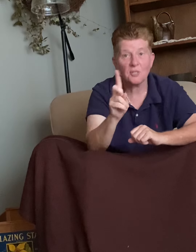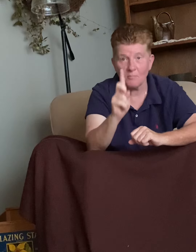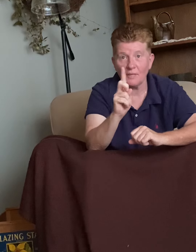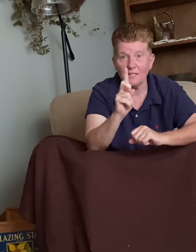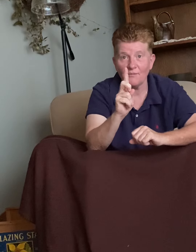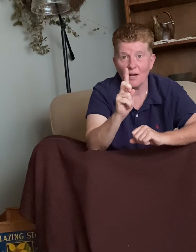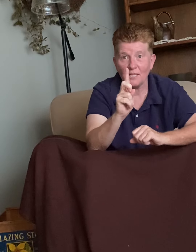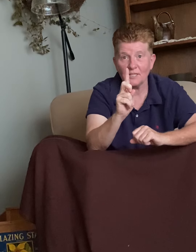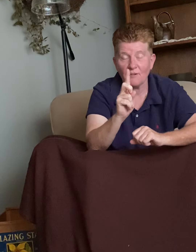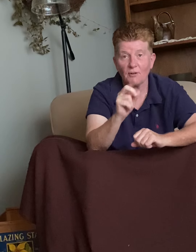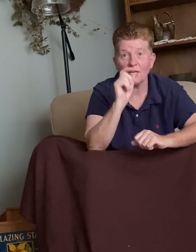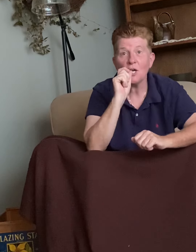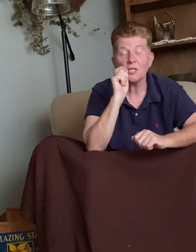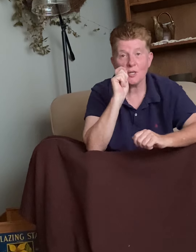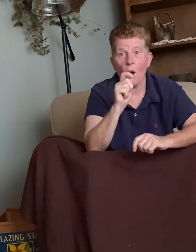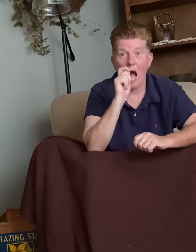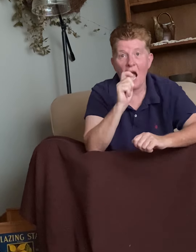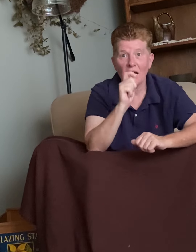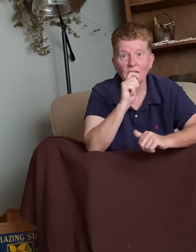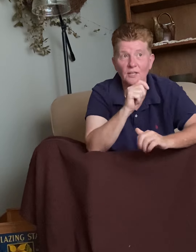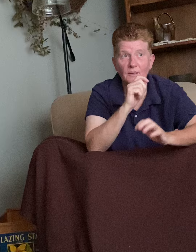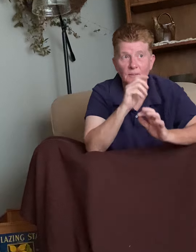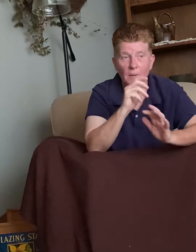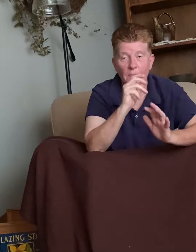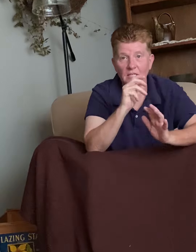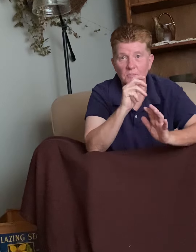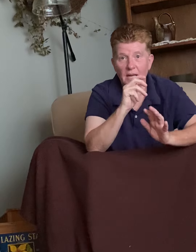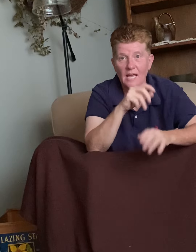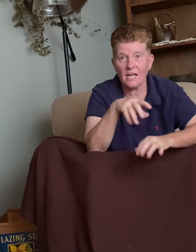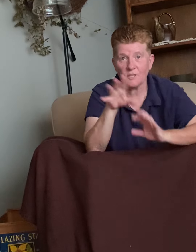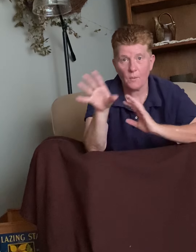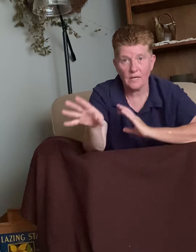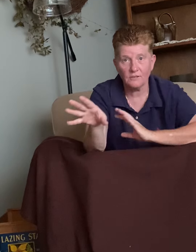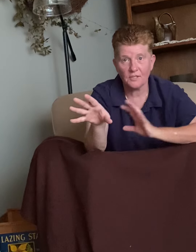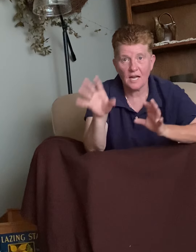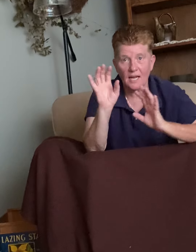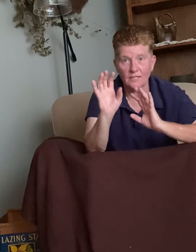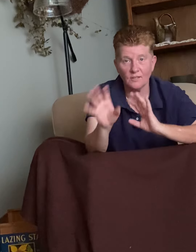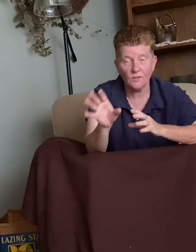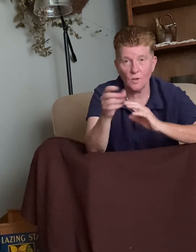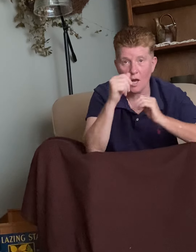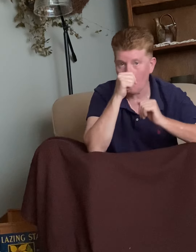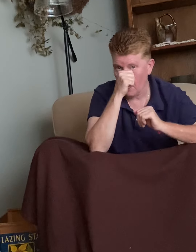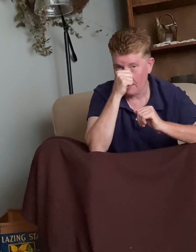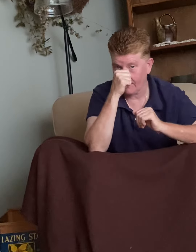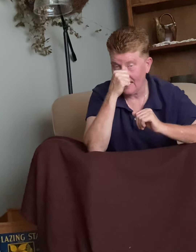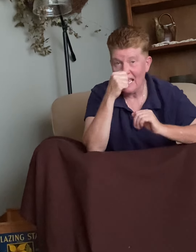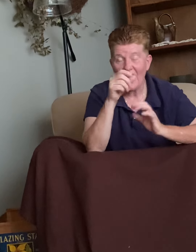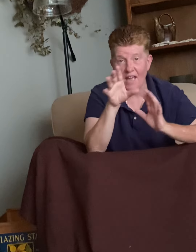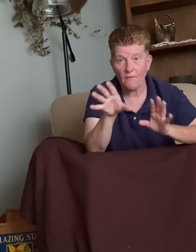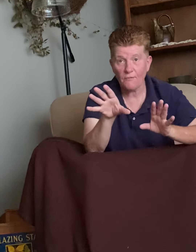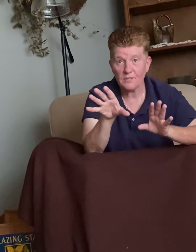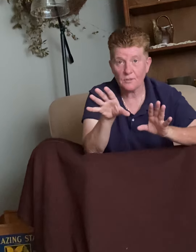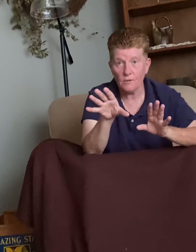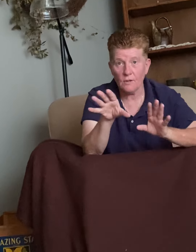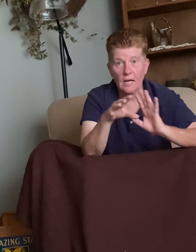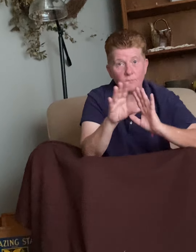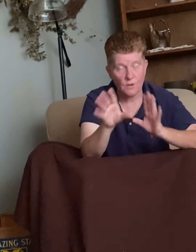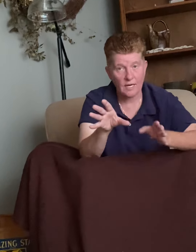completely fucking different. So, I literally had been busting my ass and went outside, did the law, whatever, have a physical, I'm trying